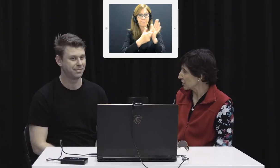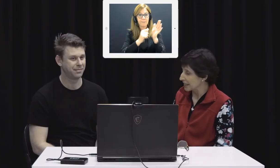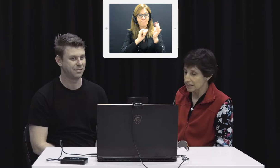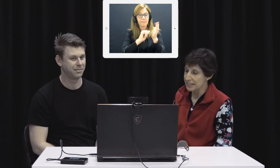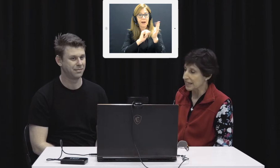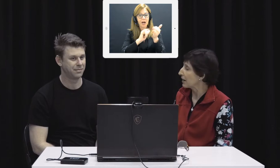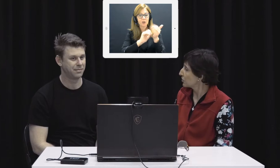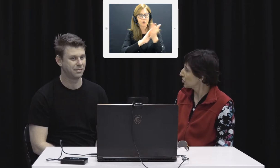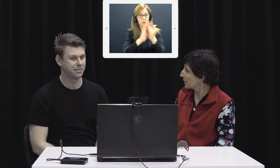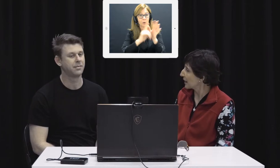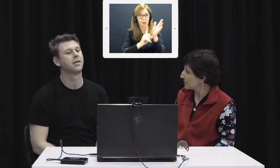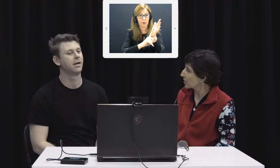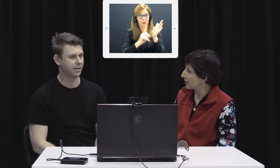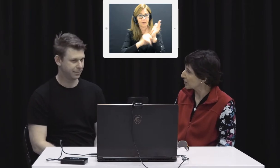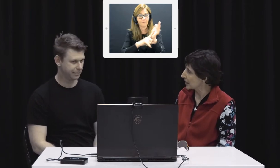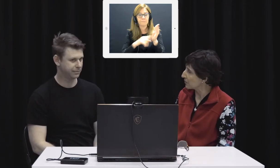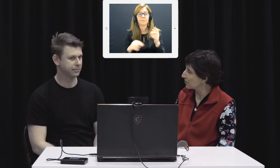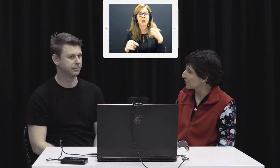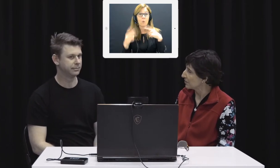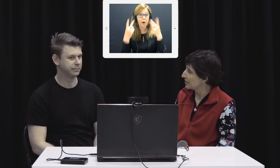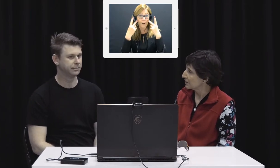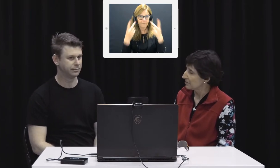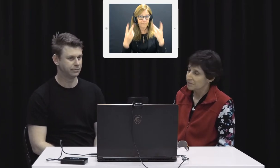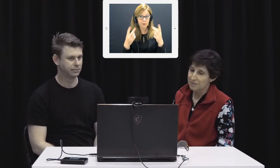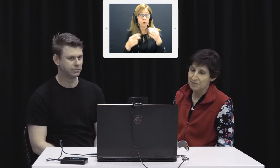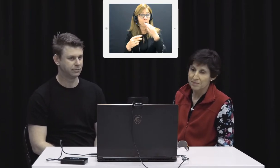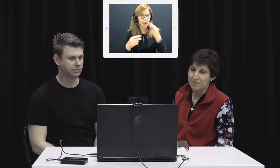see you today to see how you're doing. How's it going today with you?